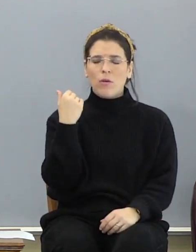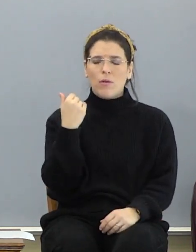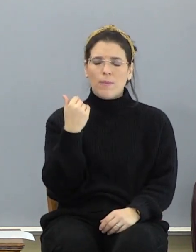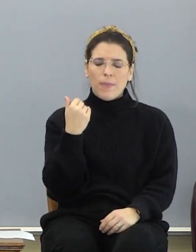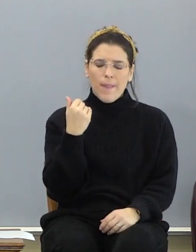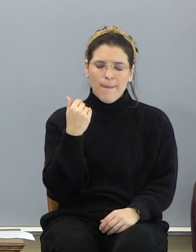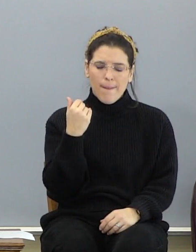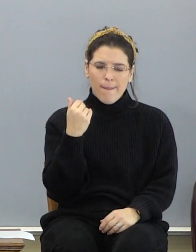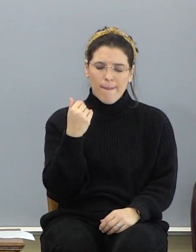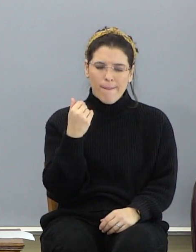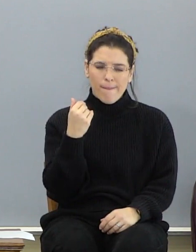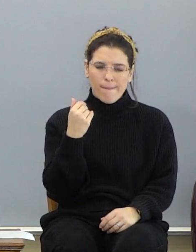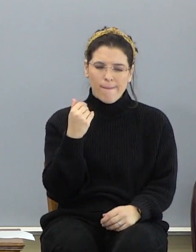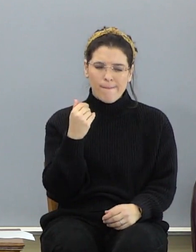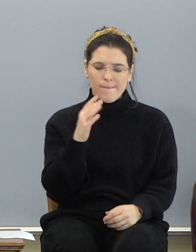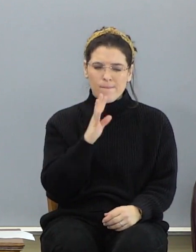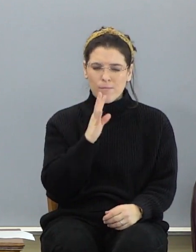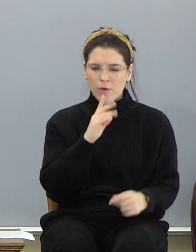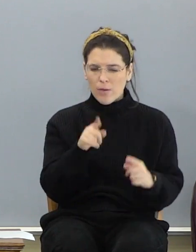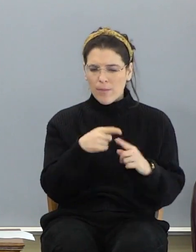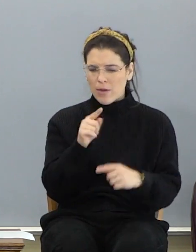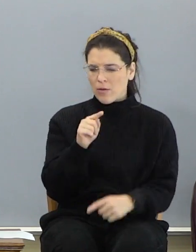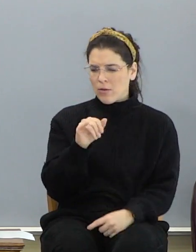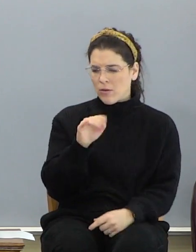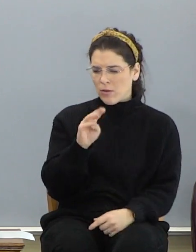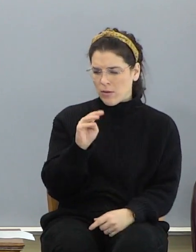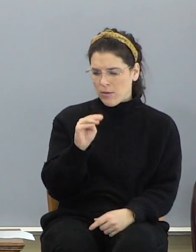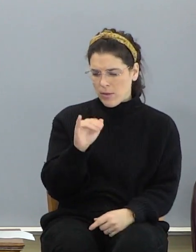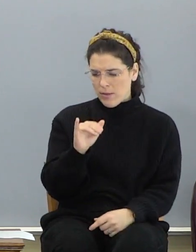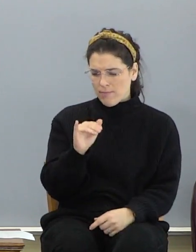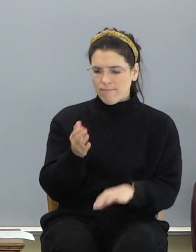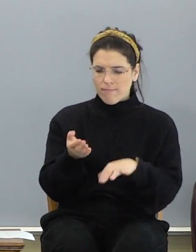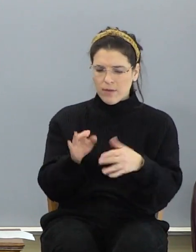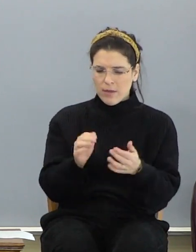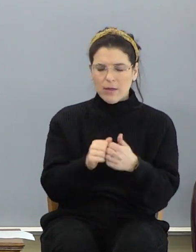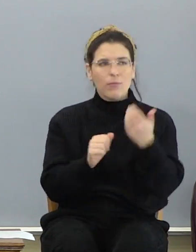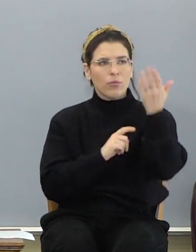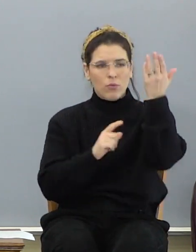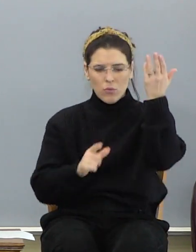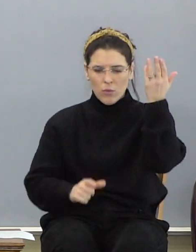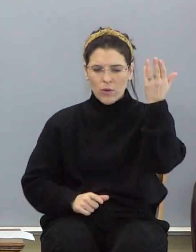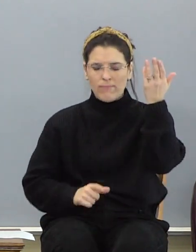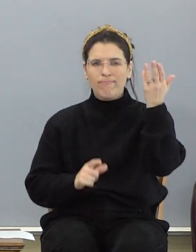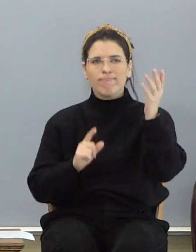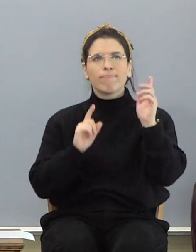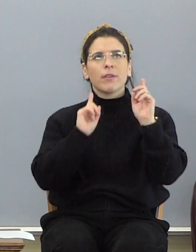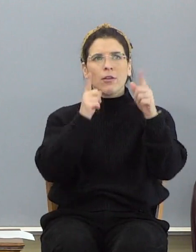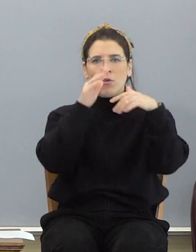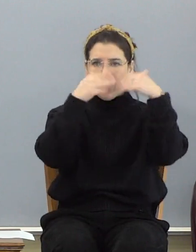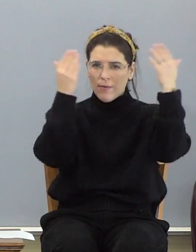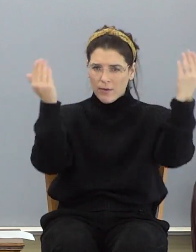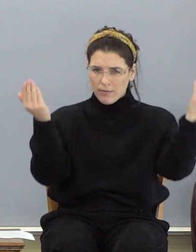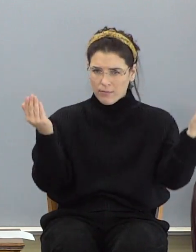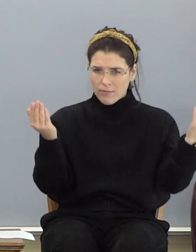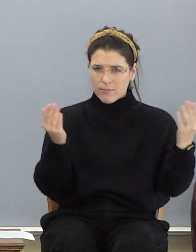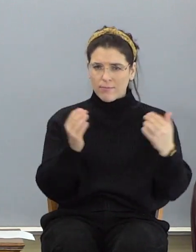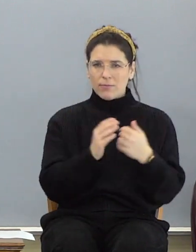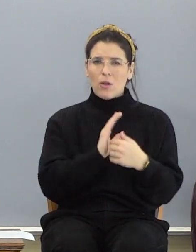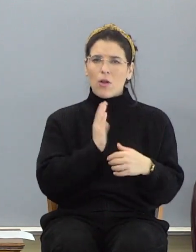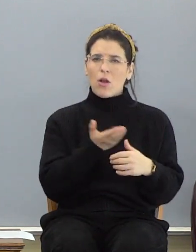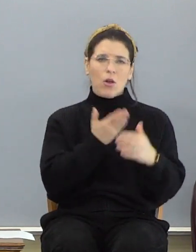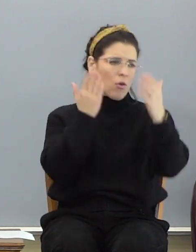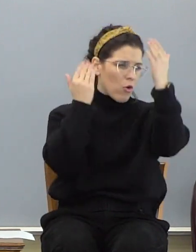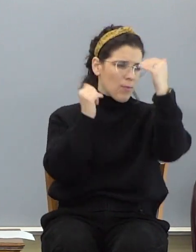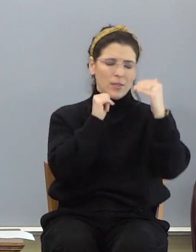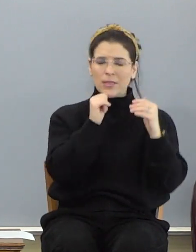we're talking about Tim dies to be with the Lord, you know, you love him, they go to be with the Lord. They go to heaven. Our hope